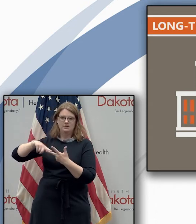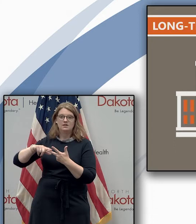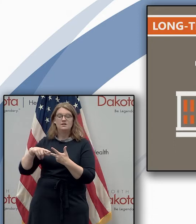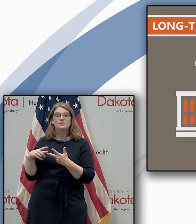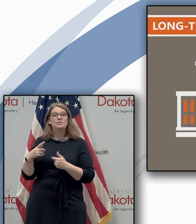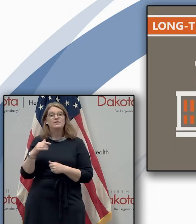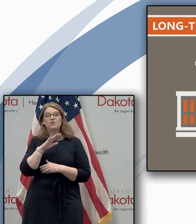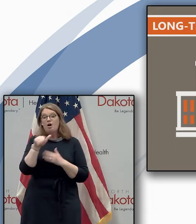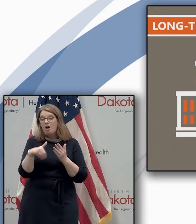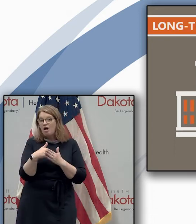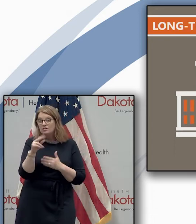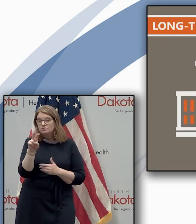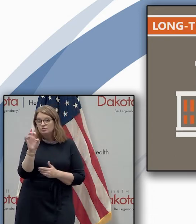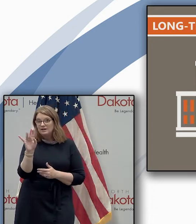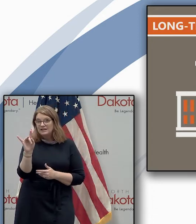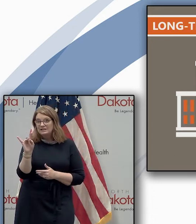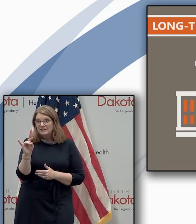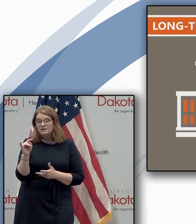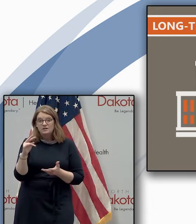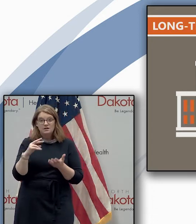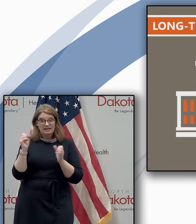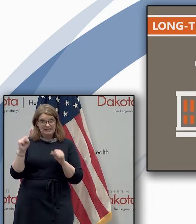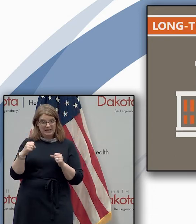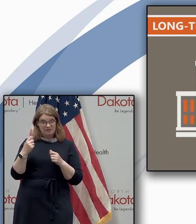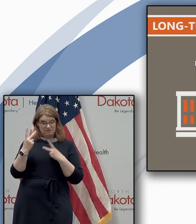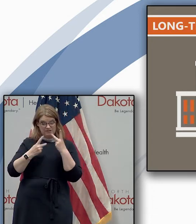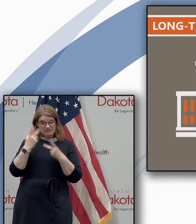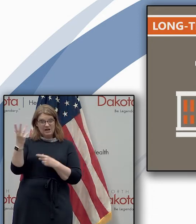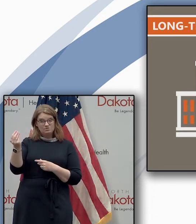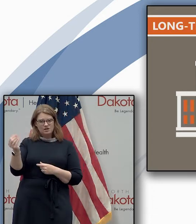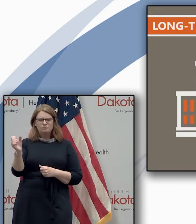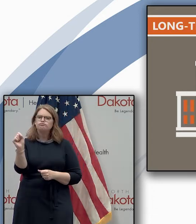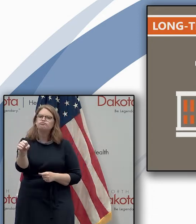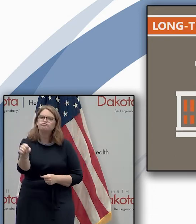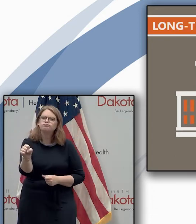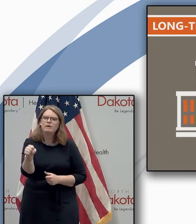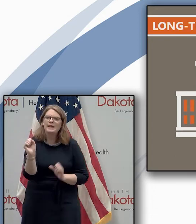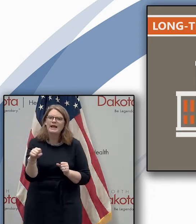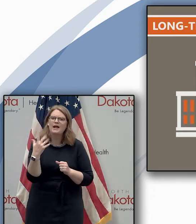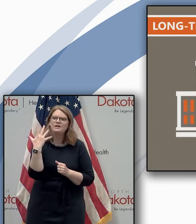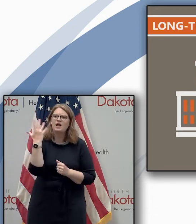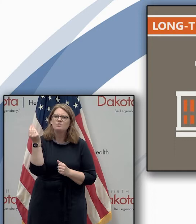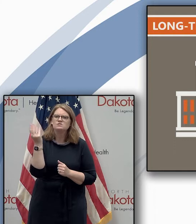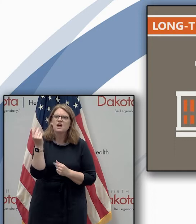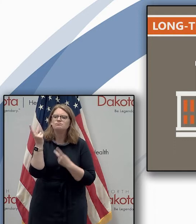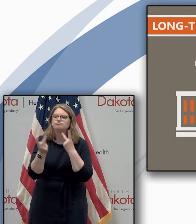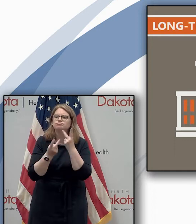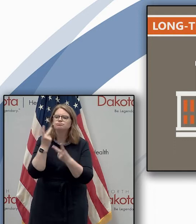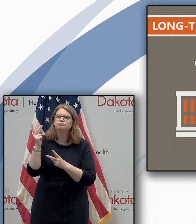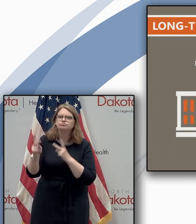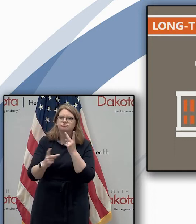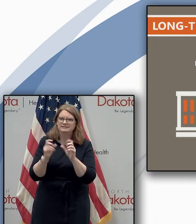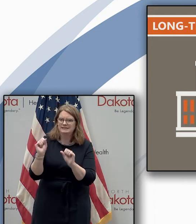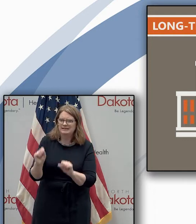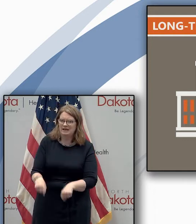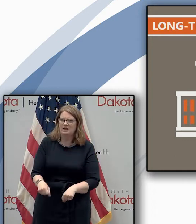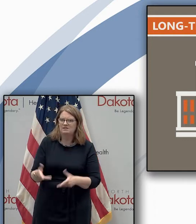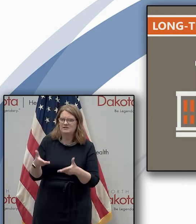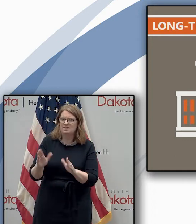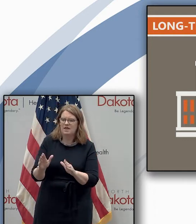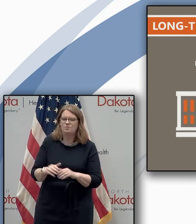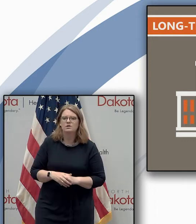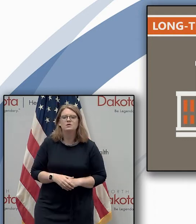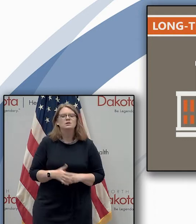visitation has been allowed all along and continues to be allowed all you know continues to be allowed and and again uh